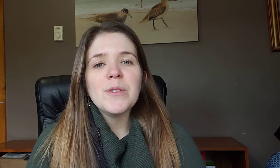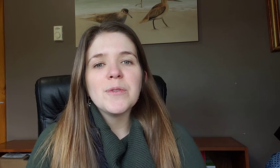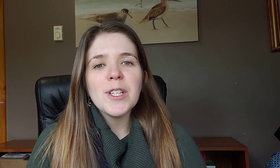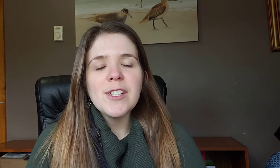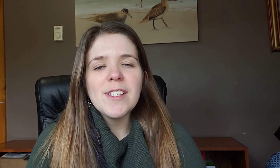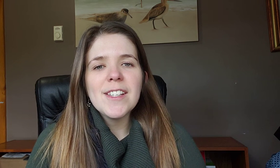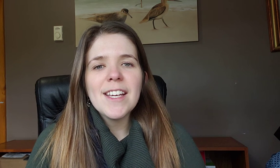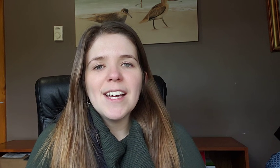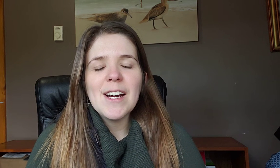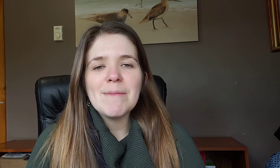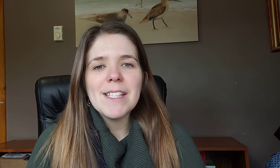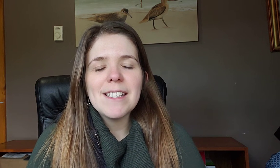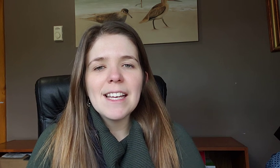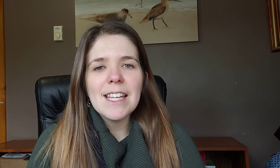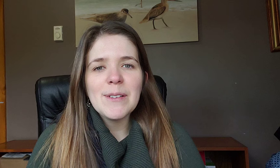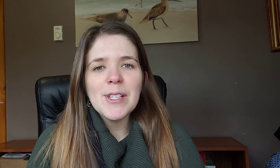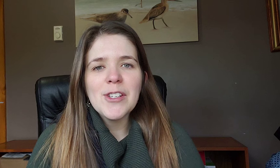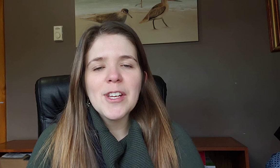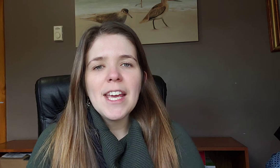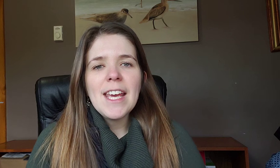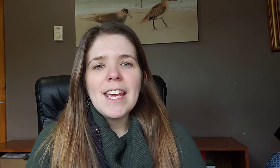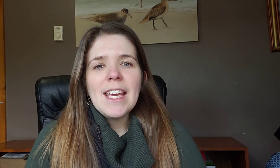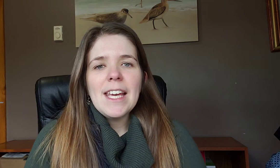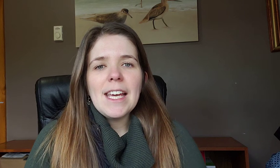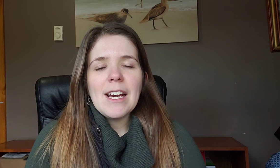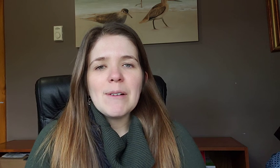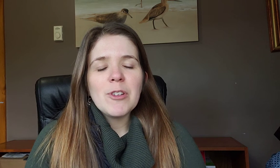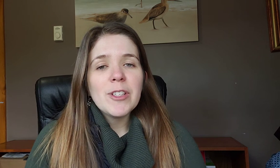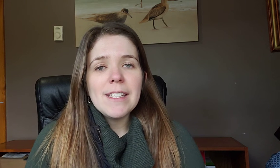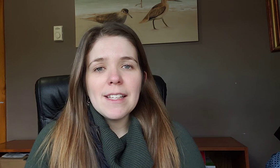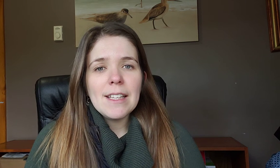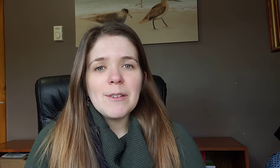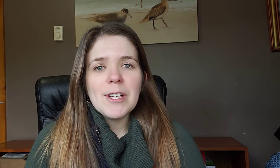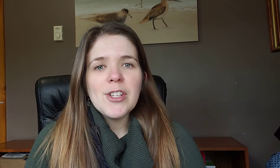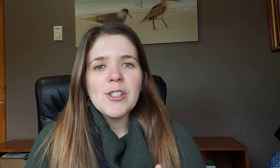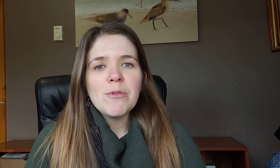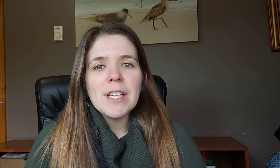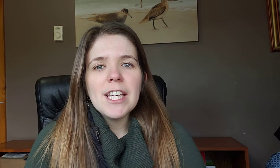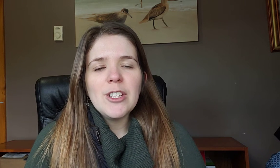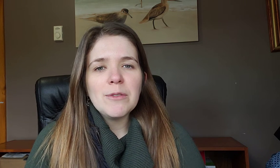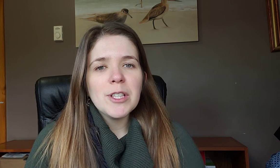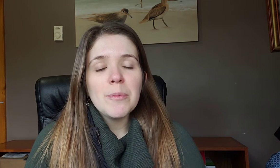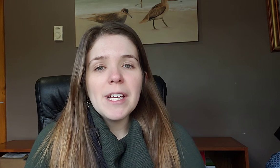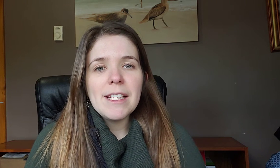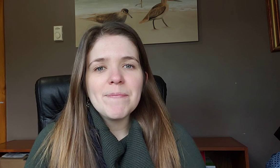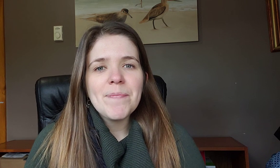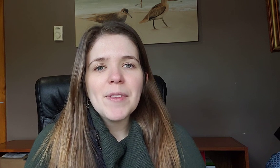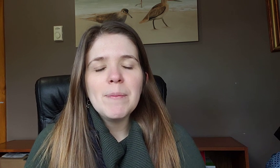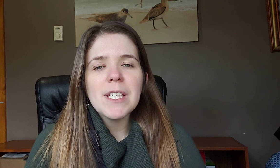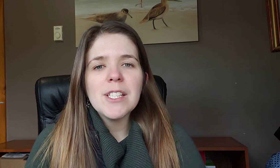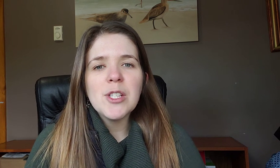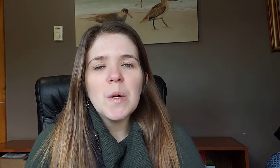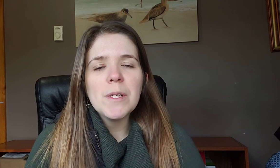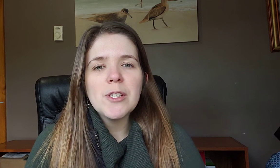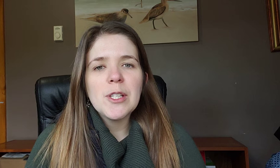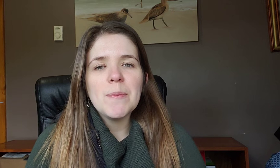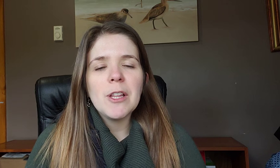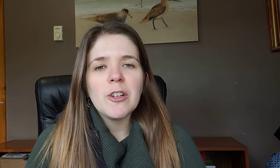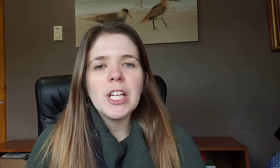first a sign language learning sign language is really good for your brain because it's always good to be learning